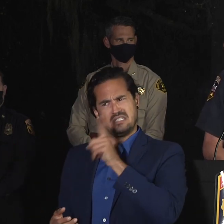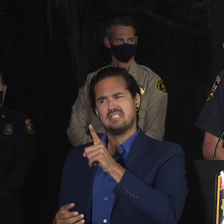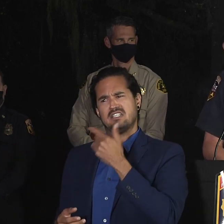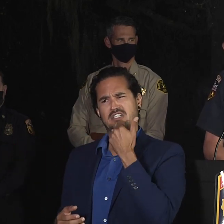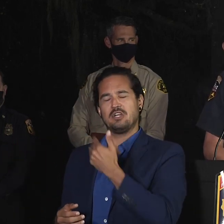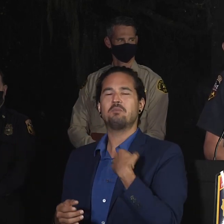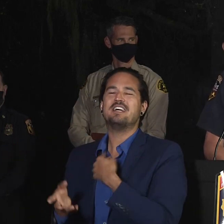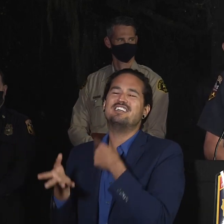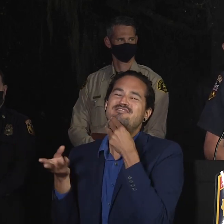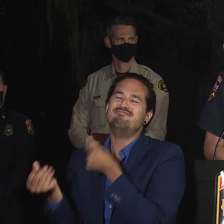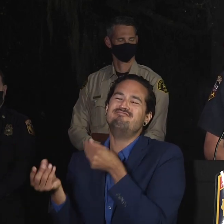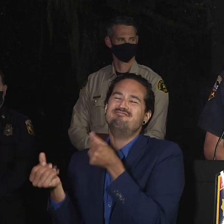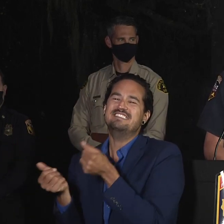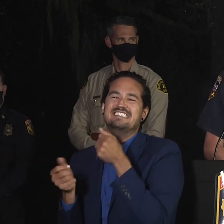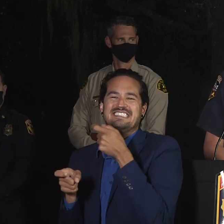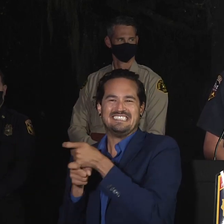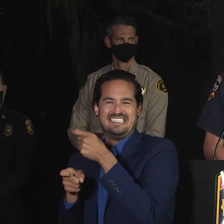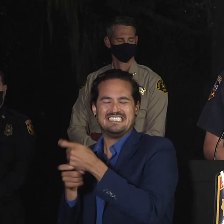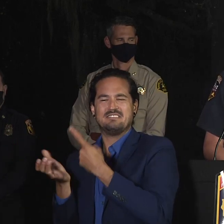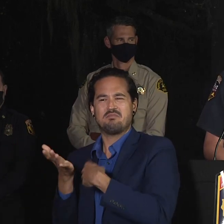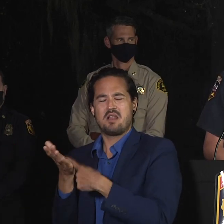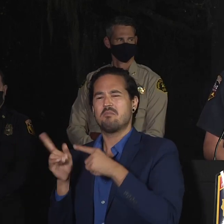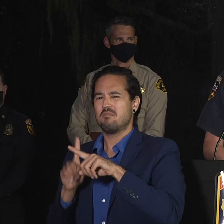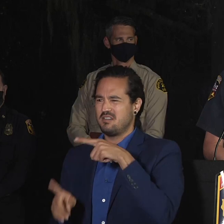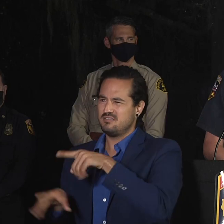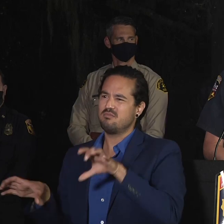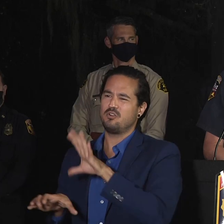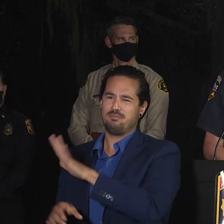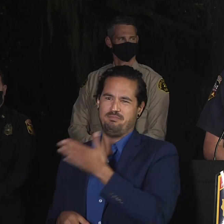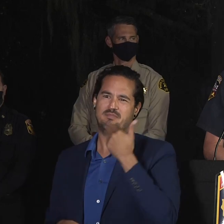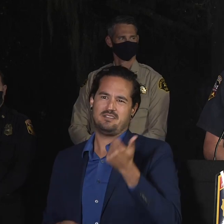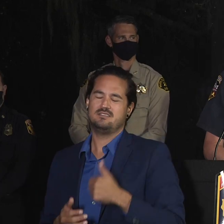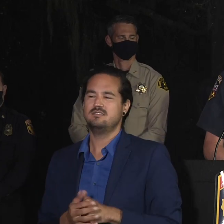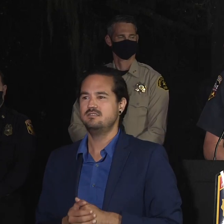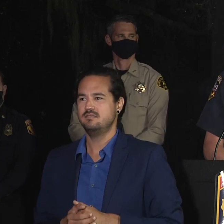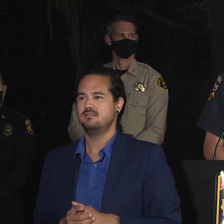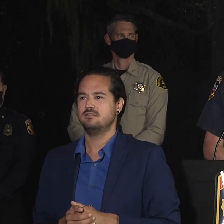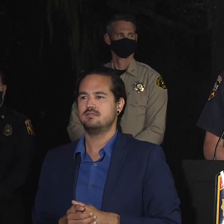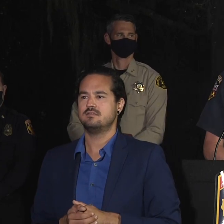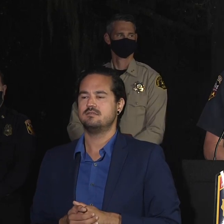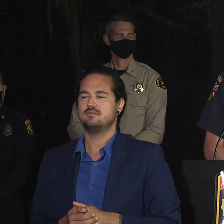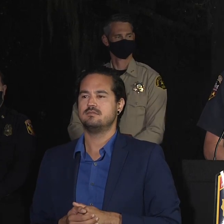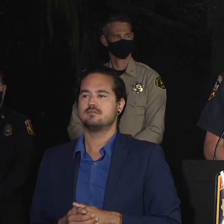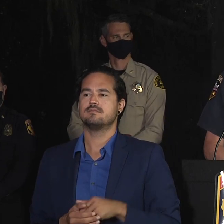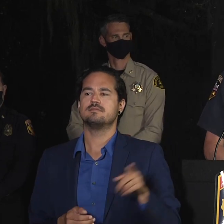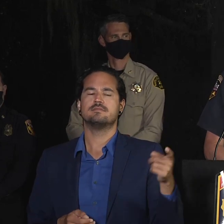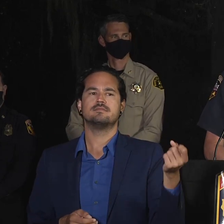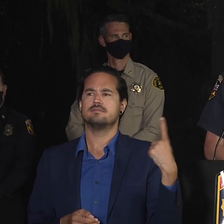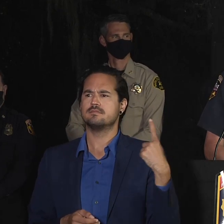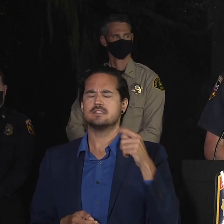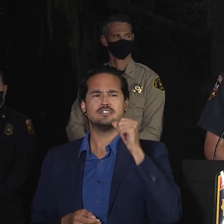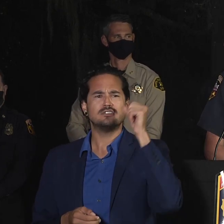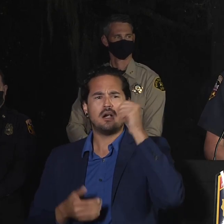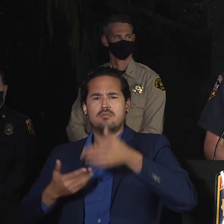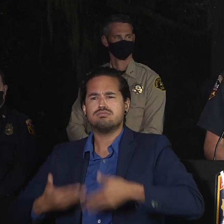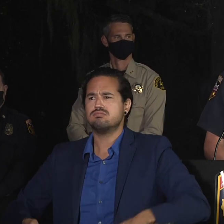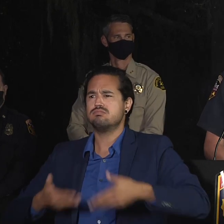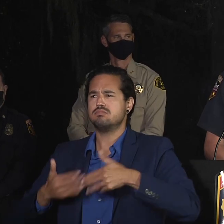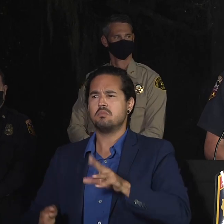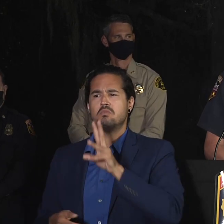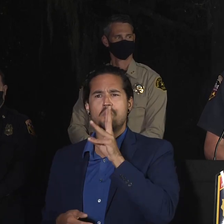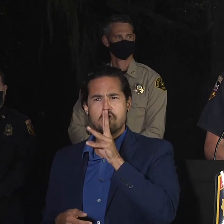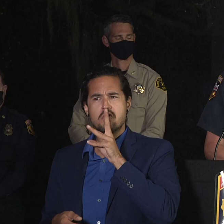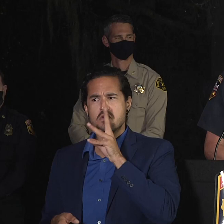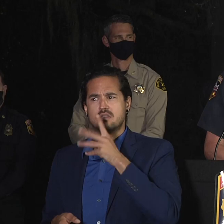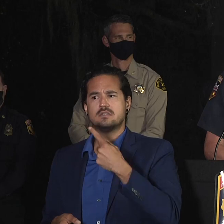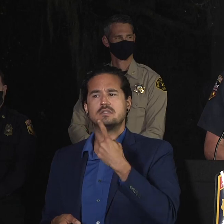was the challenge yesterday? Yesterday you were pretty optimistic about going up in the air and dumping just as much water. What happened from the 6 a